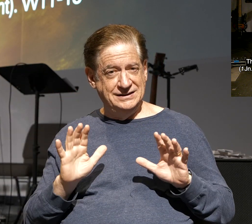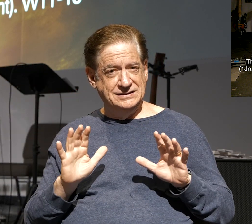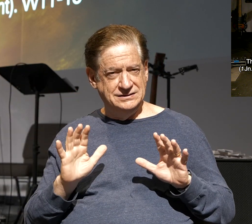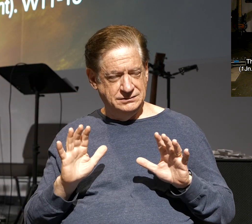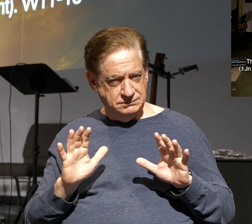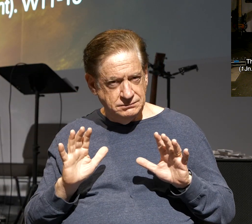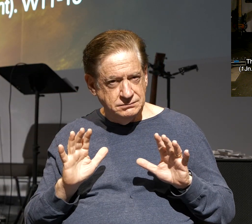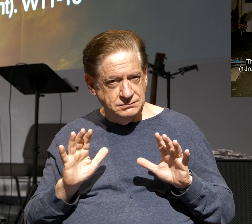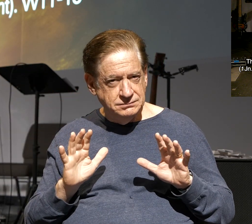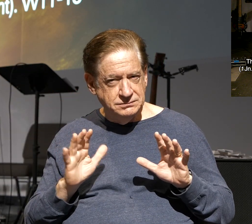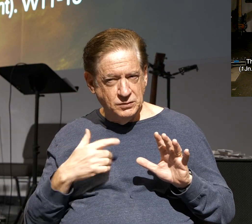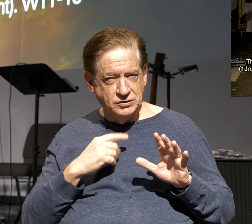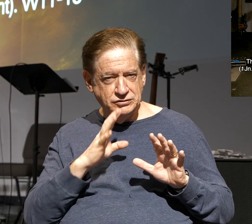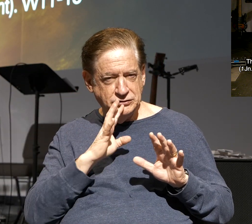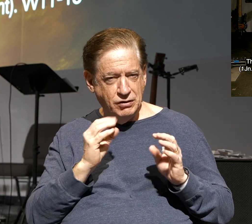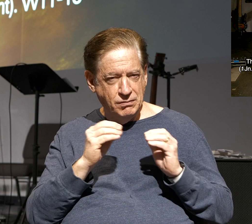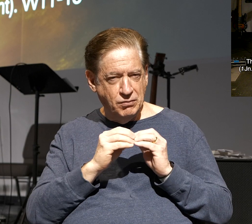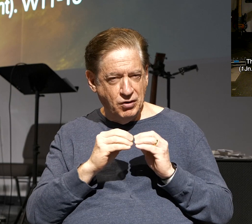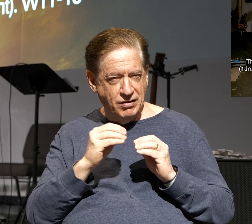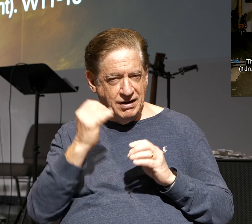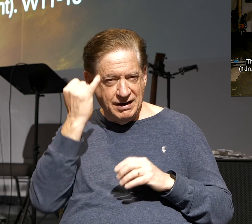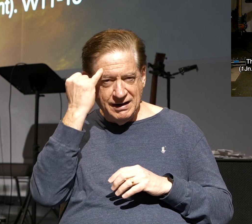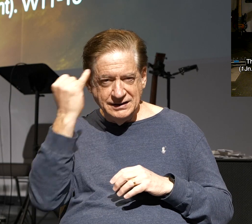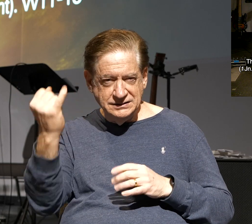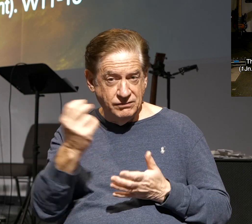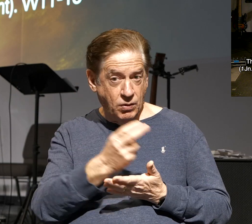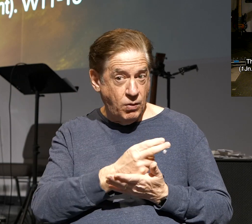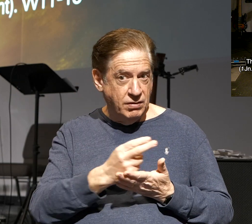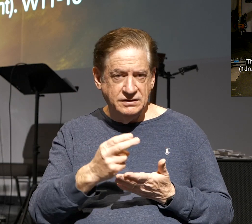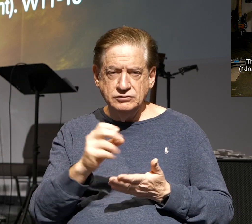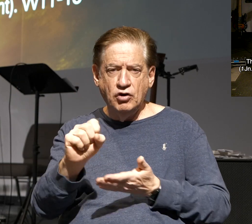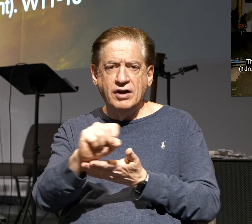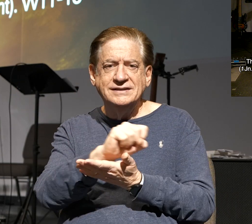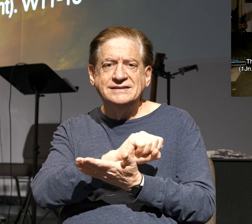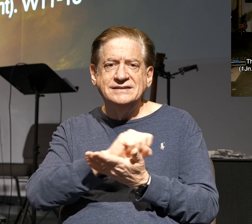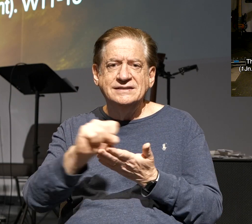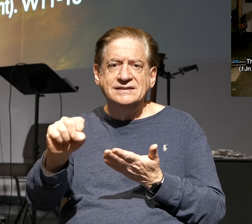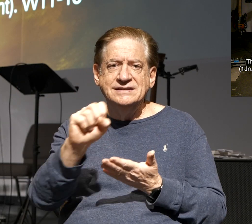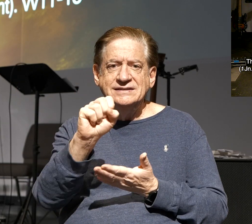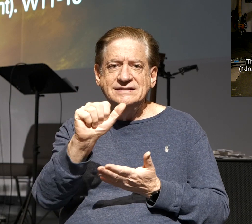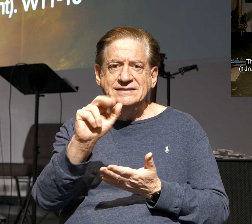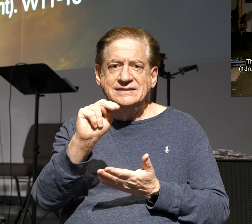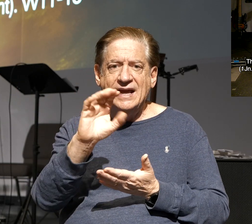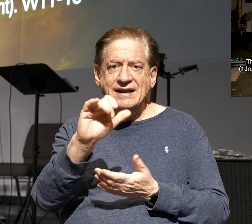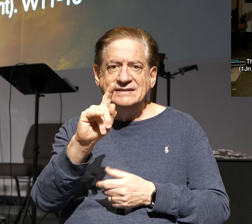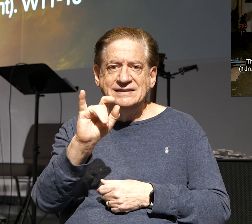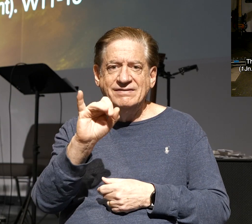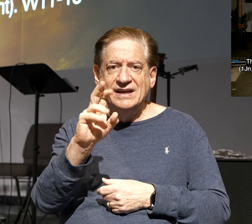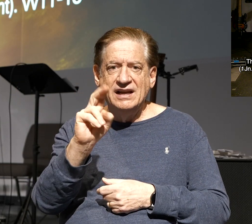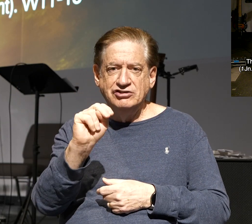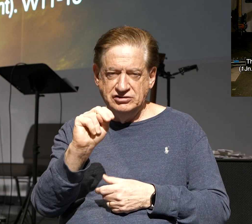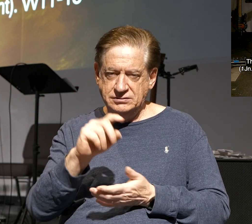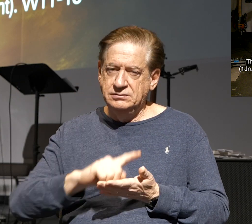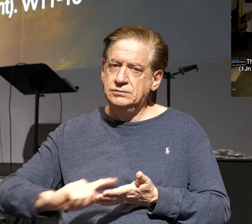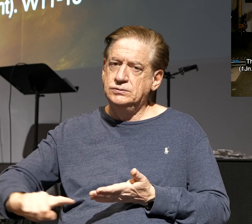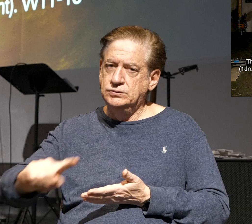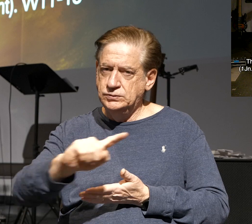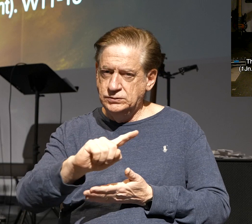That's…we'll talk more about this idea of holiness or sanctification next week because that's the next chapter. But